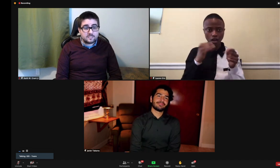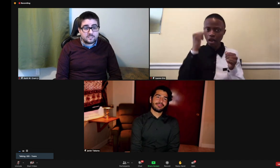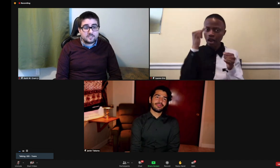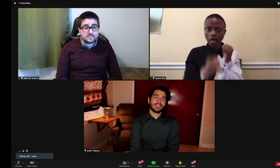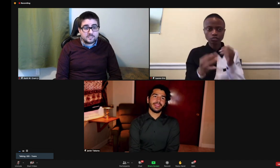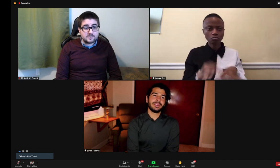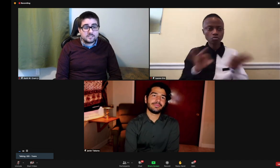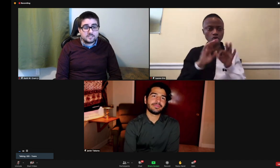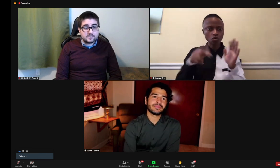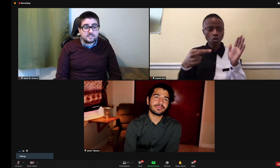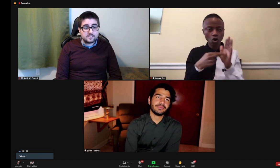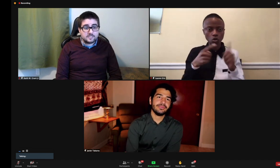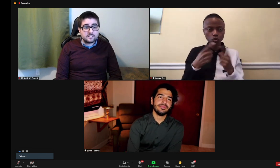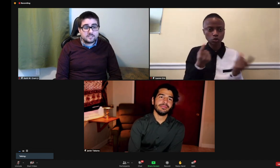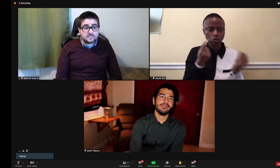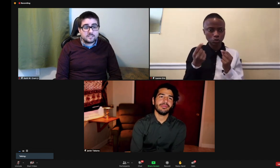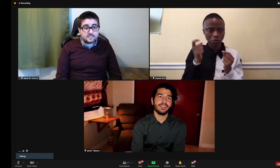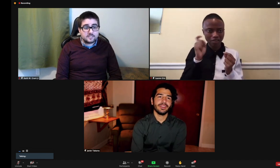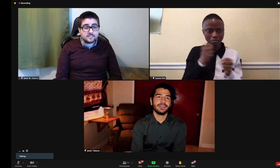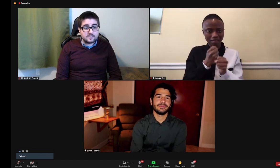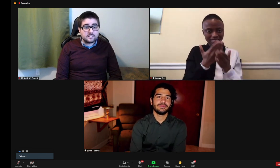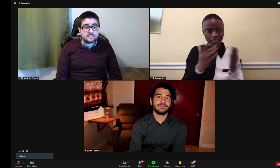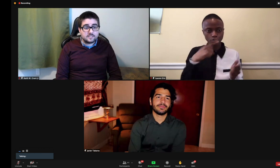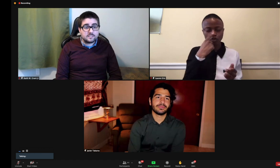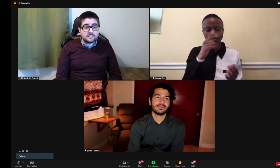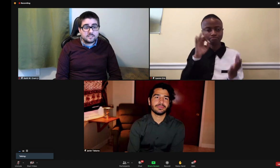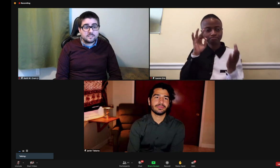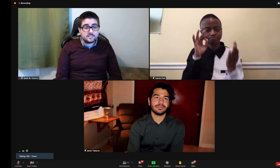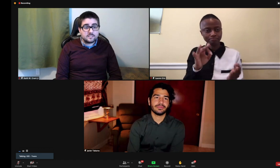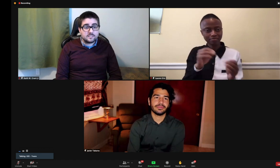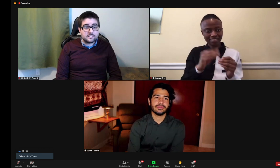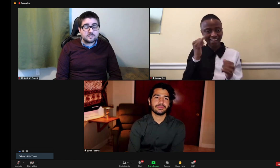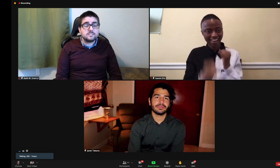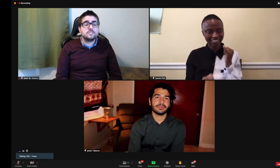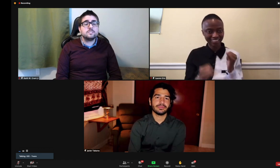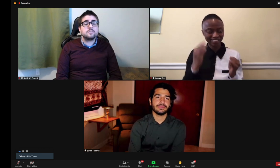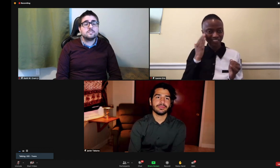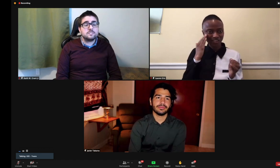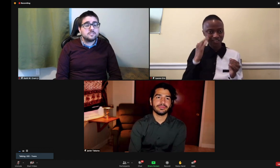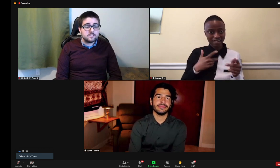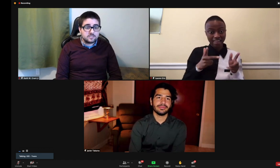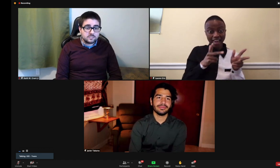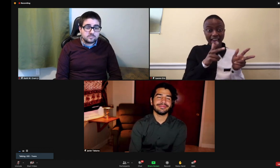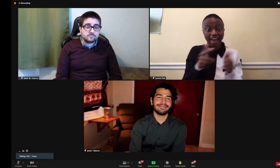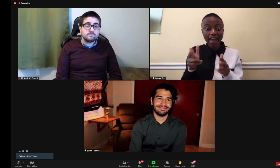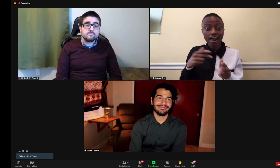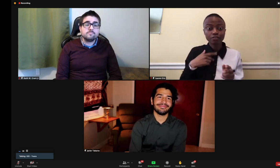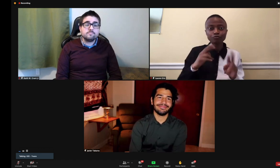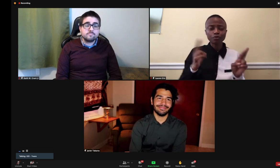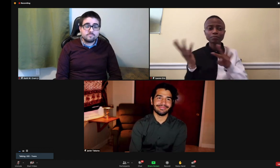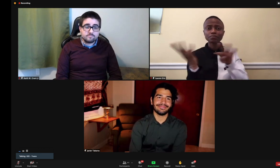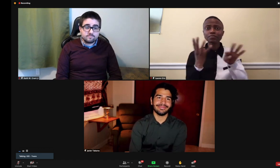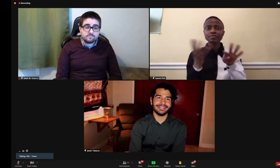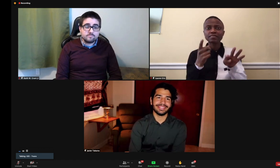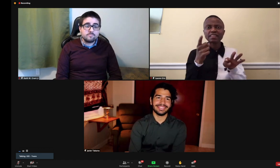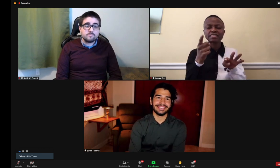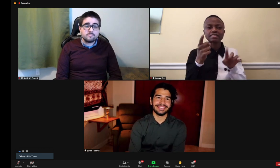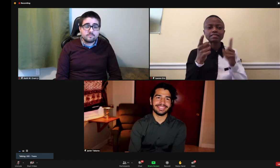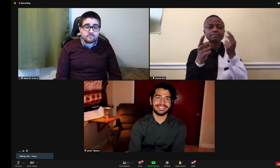forgot a key role that was required for everything to really tie in